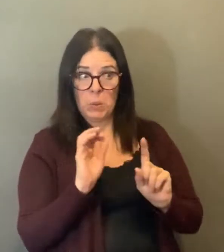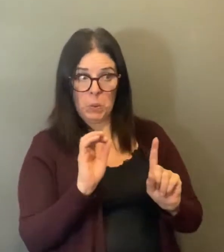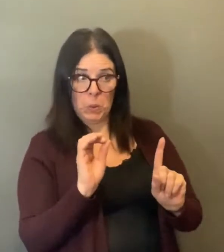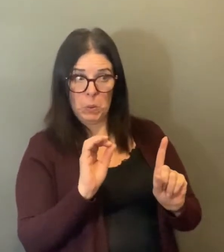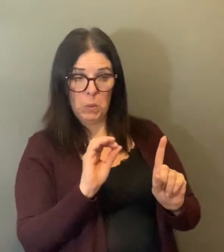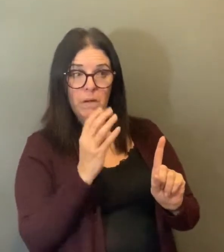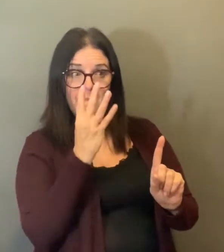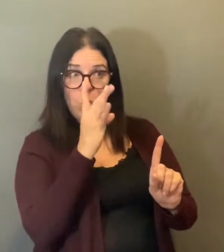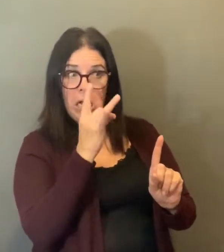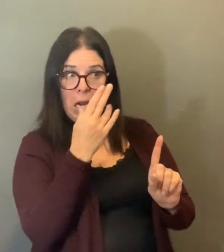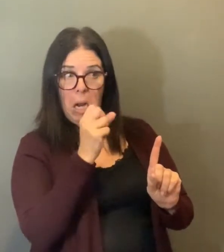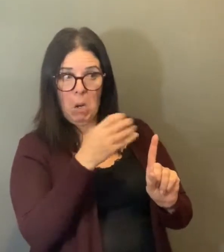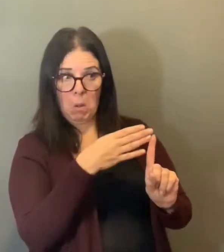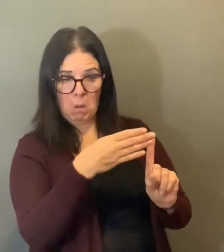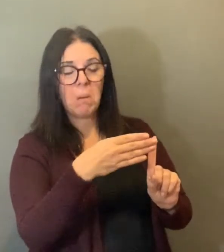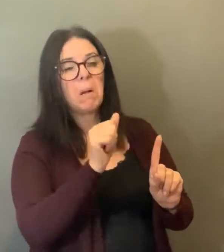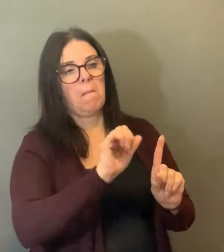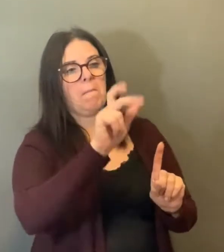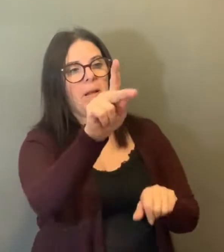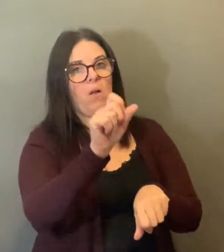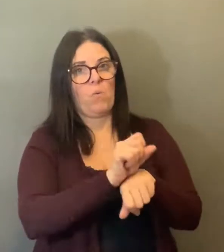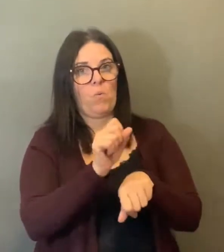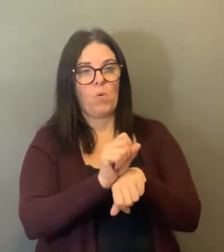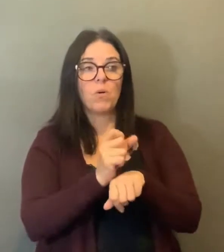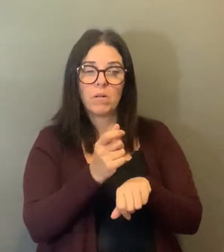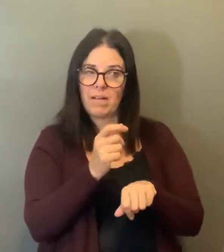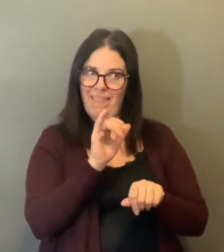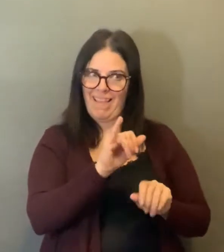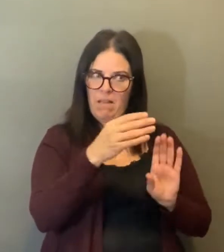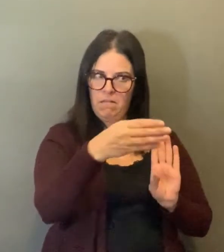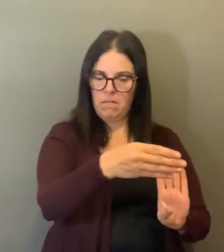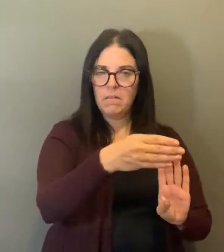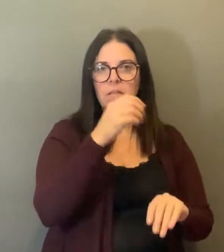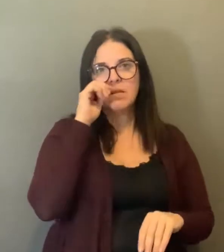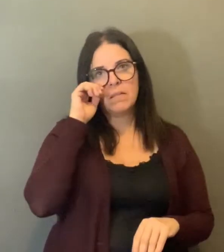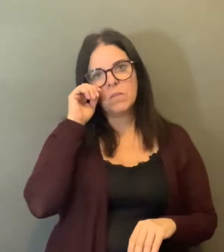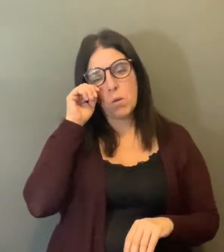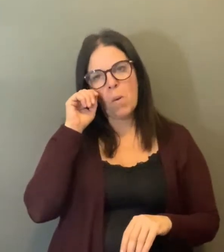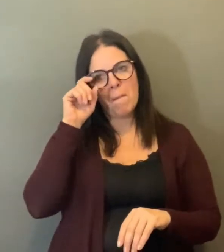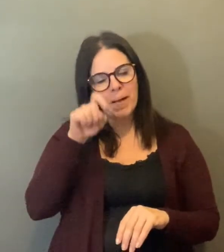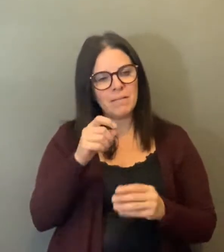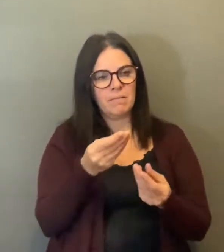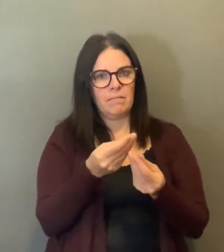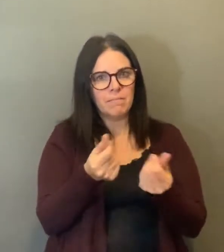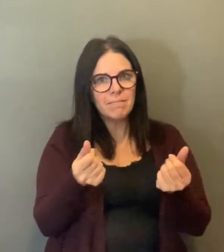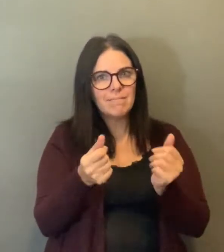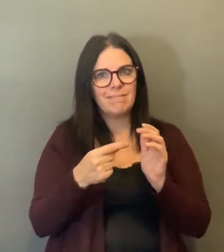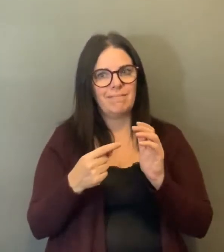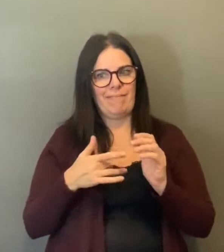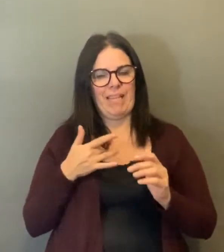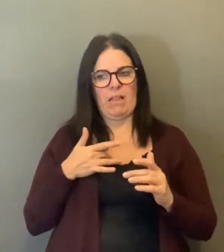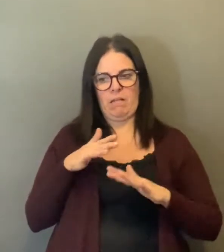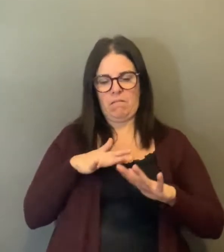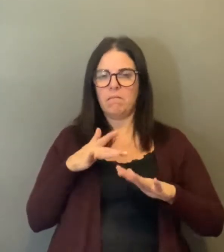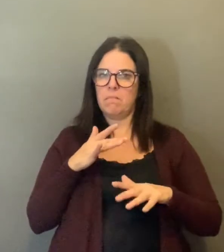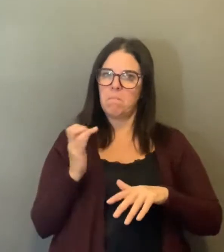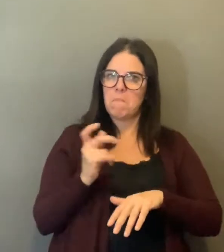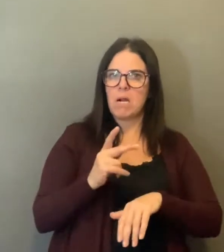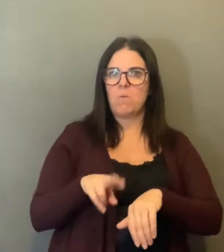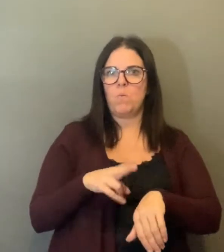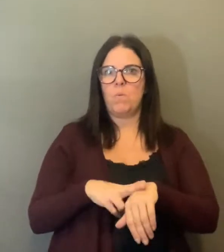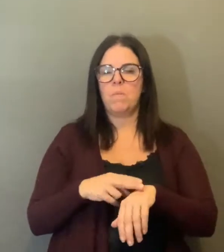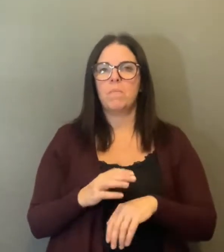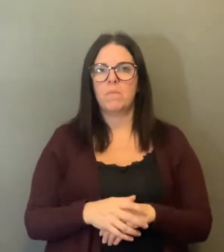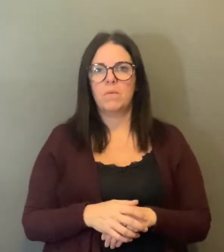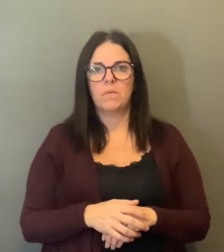can go back to work. But some of those conversations happen individually, taking into consideration their risk